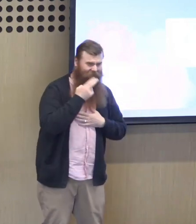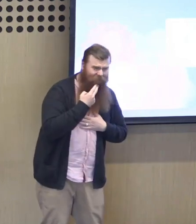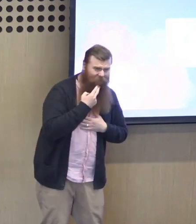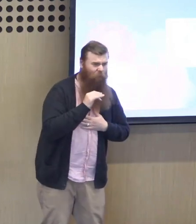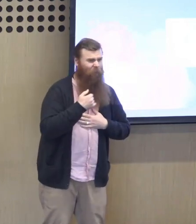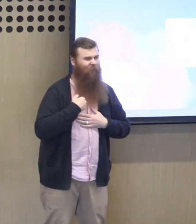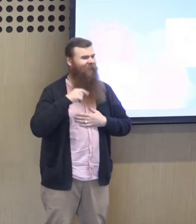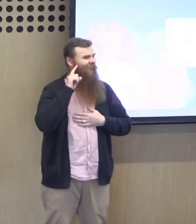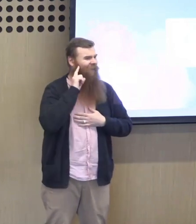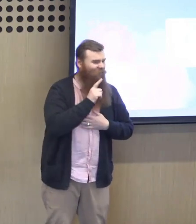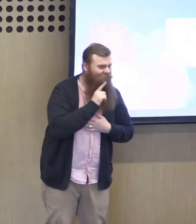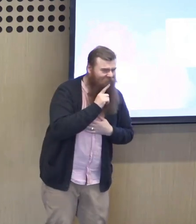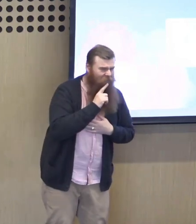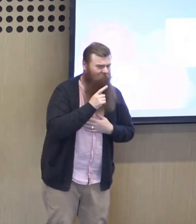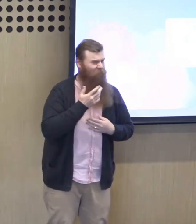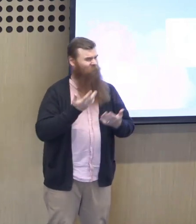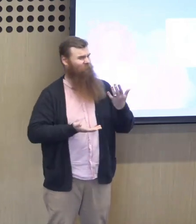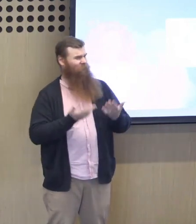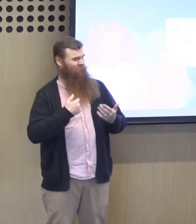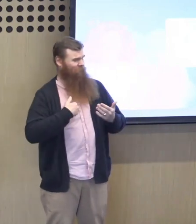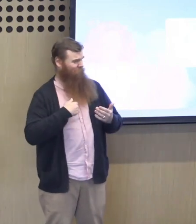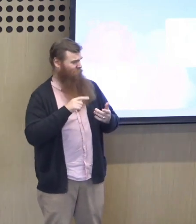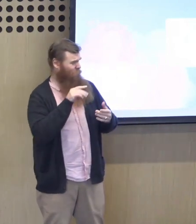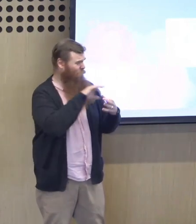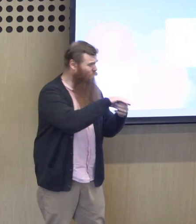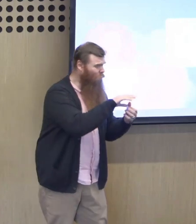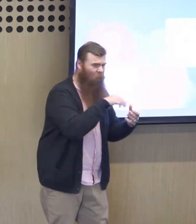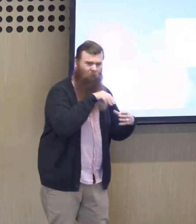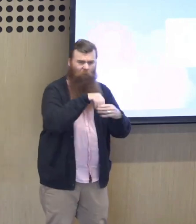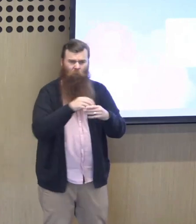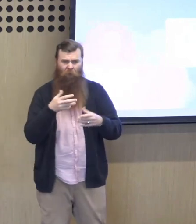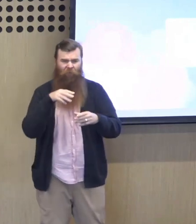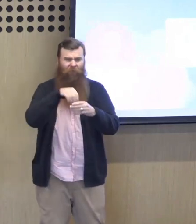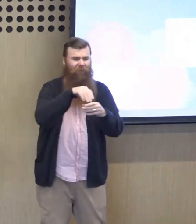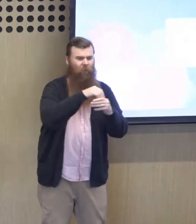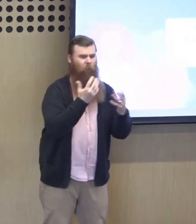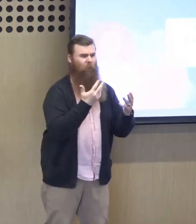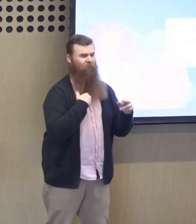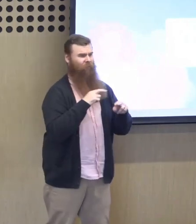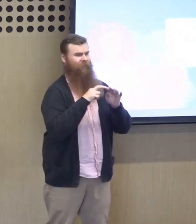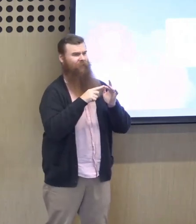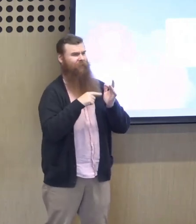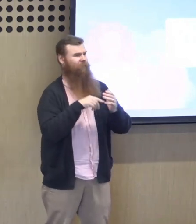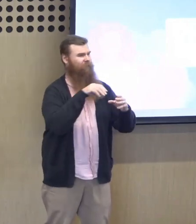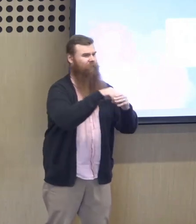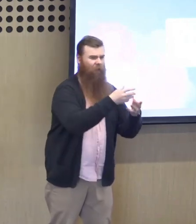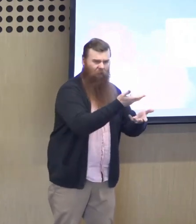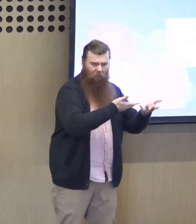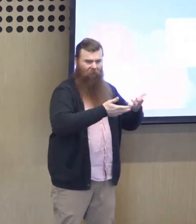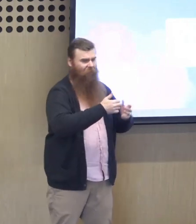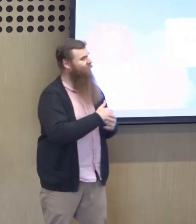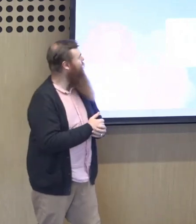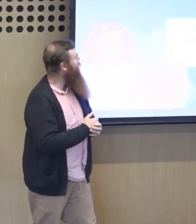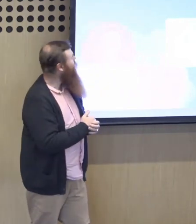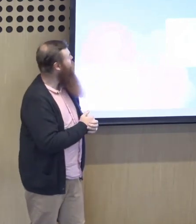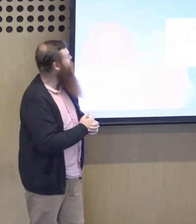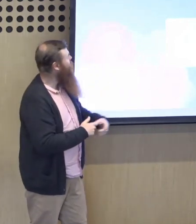confusion that exists. Am I deaf person or am I sort of like a hearing person? Do I fit into the hearing world? Or am where, where do I belong?